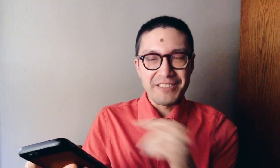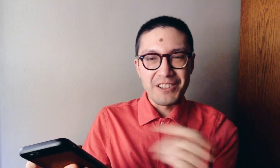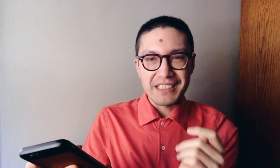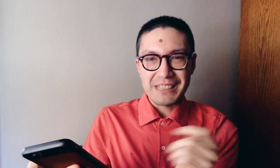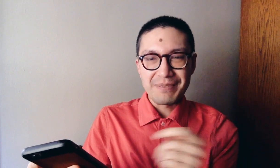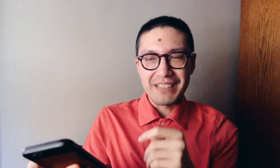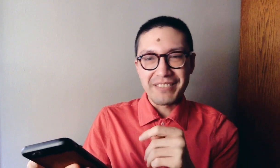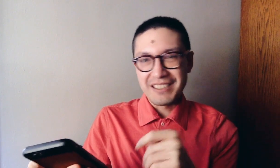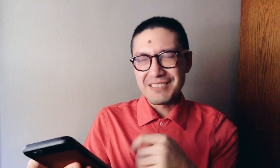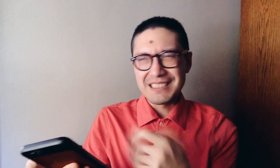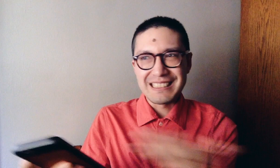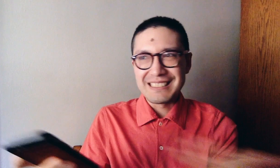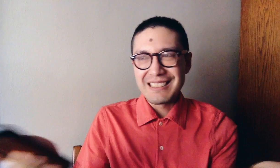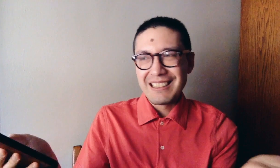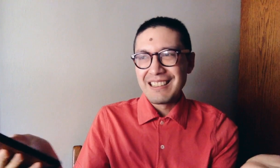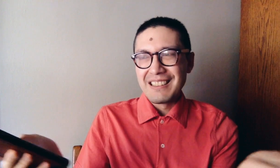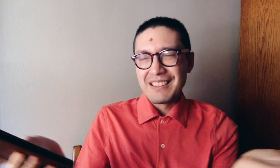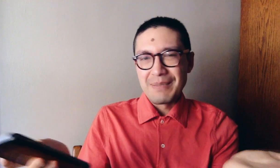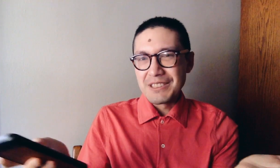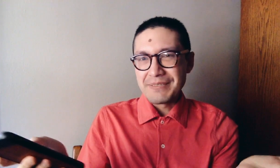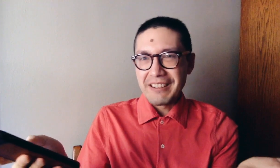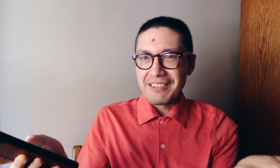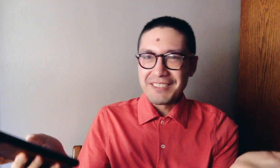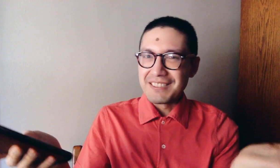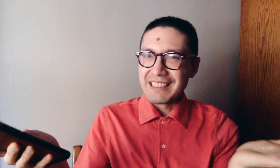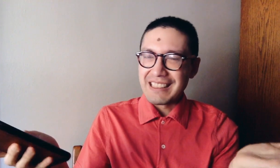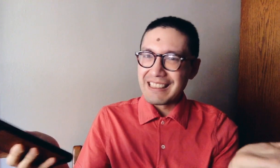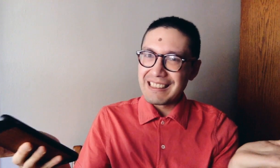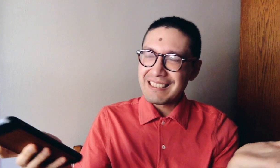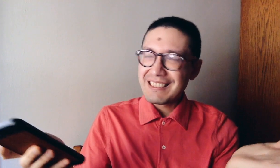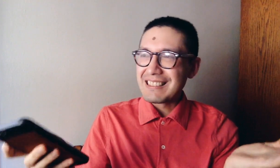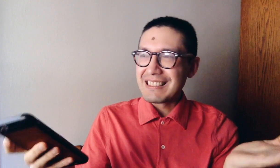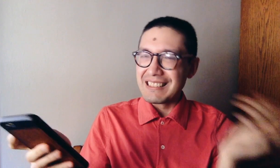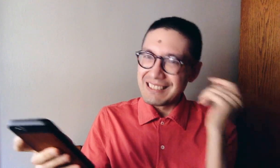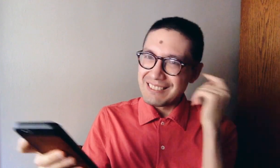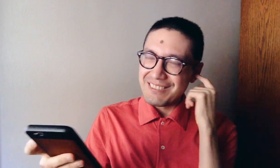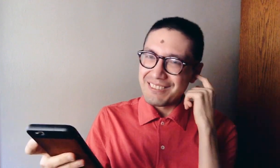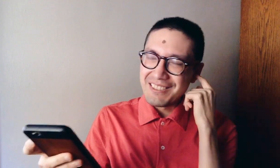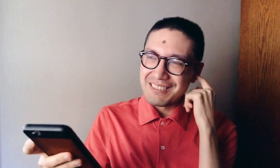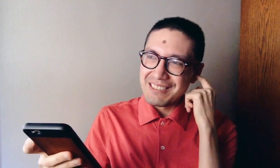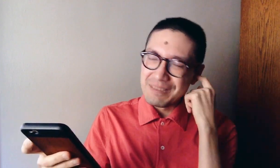focusing by CO, which is the most powerful technique, uh, for, um,